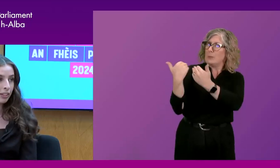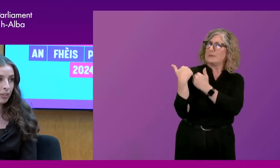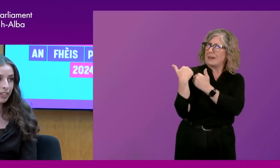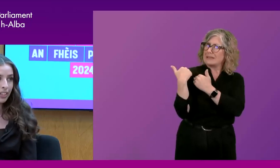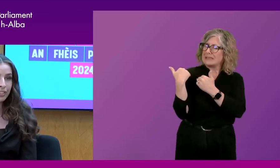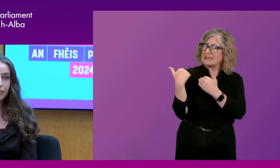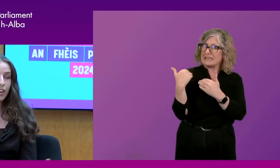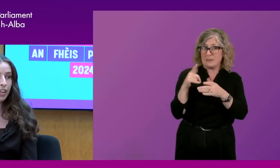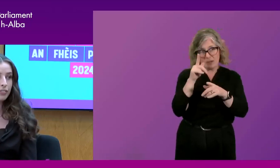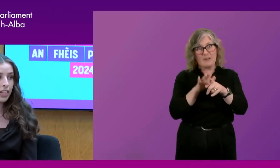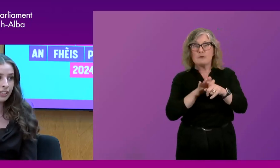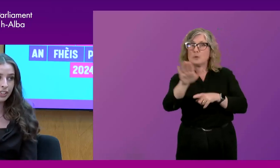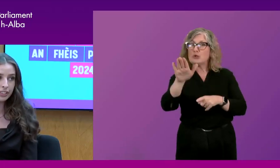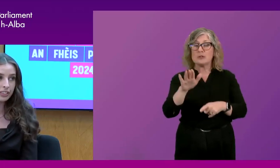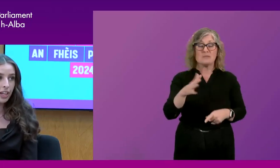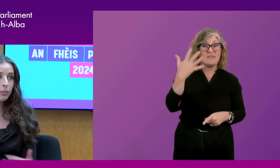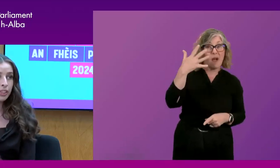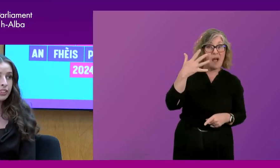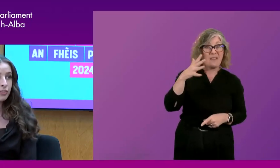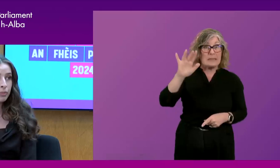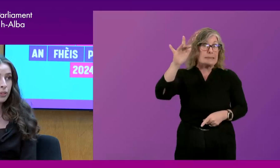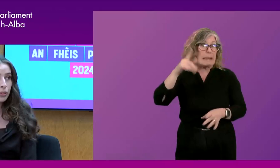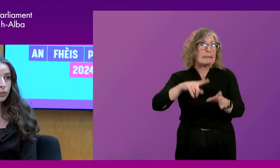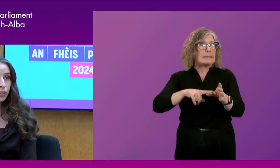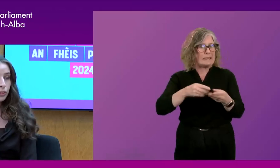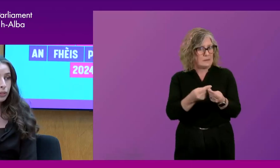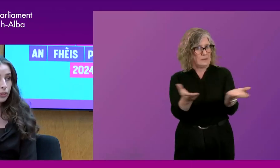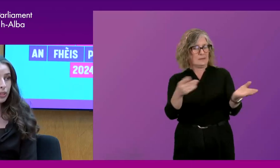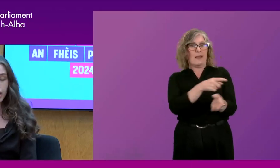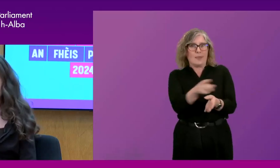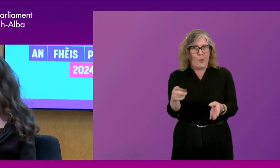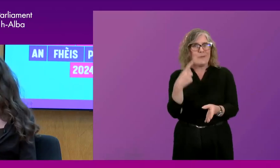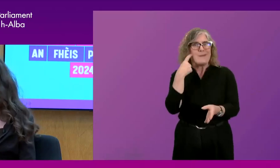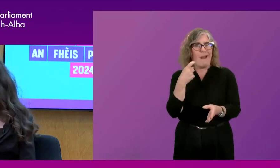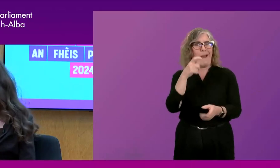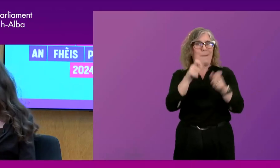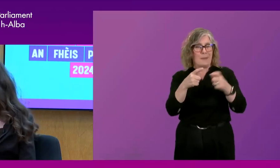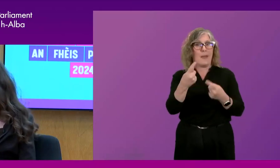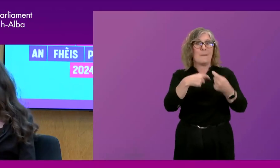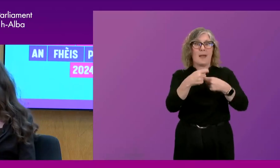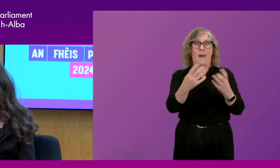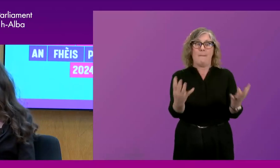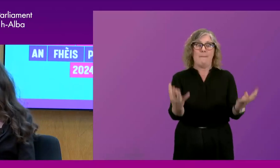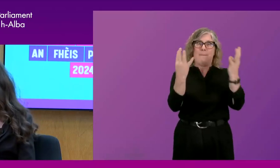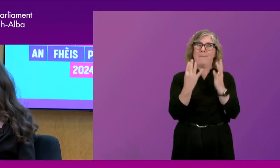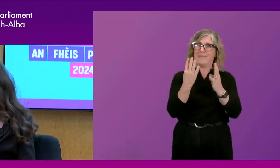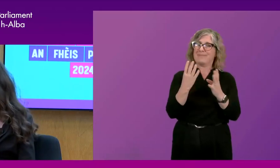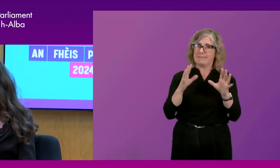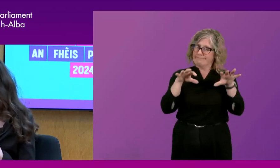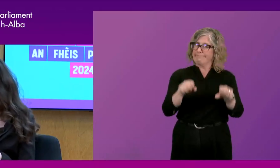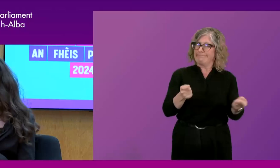this parliament in five, 10 years, we need to give them the tools to do so. Um, I think